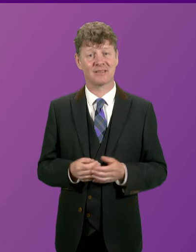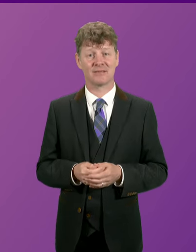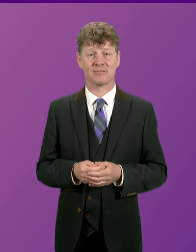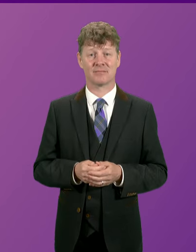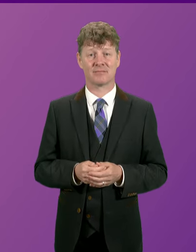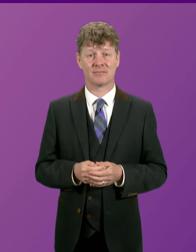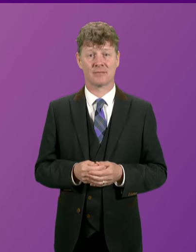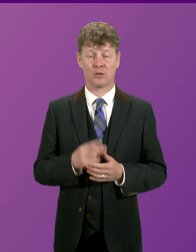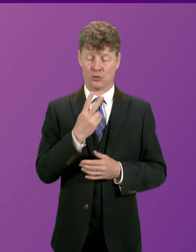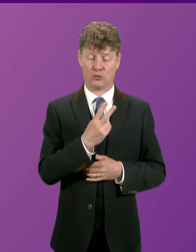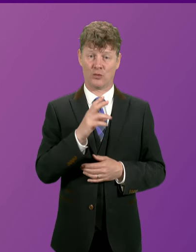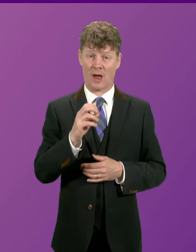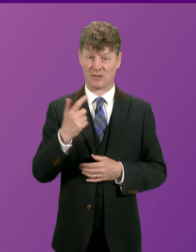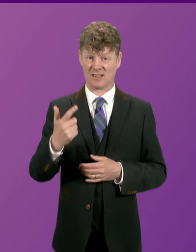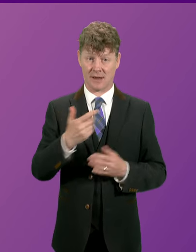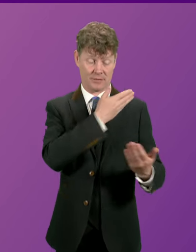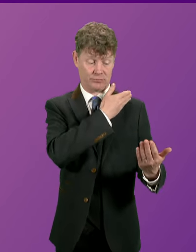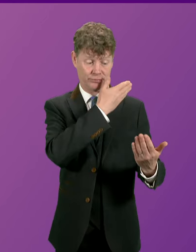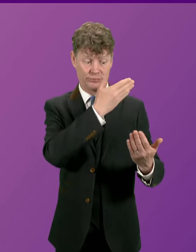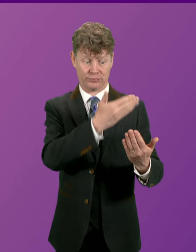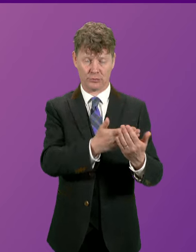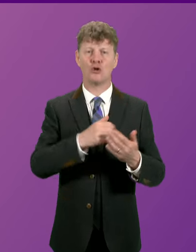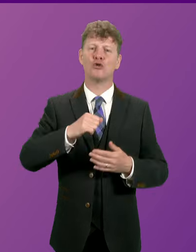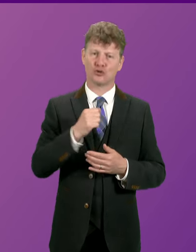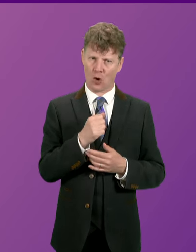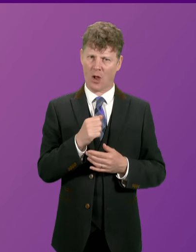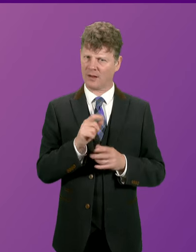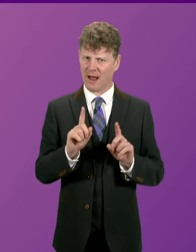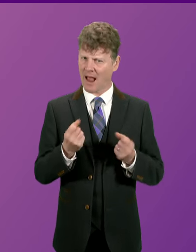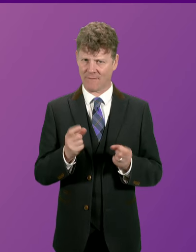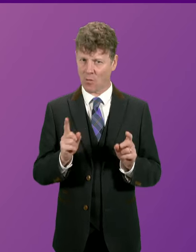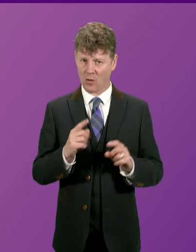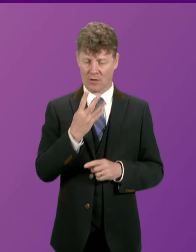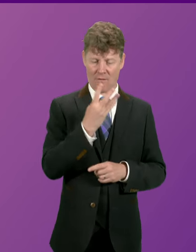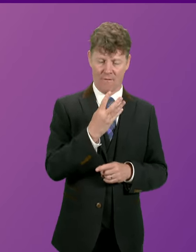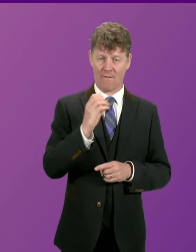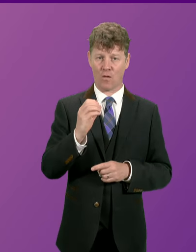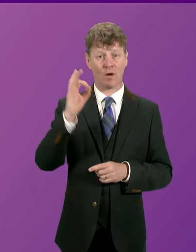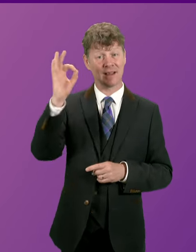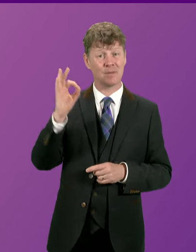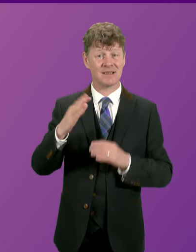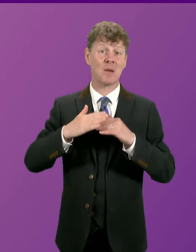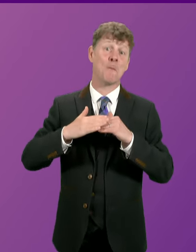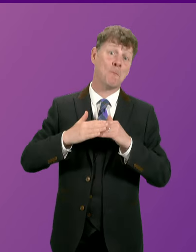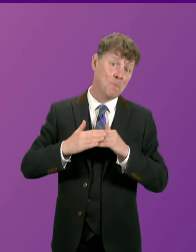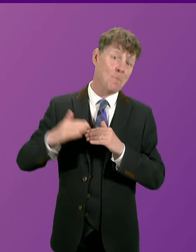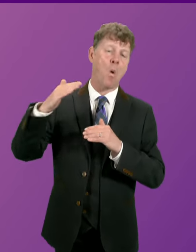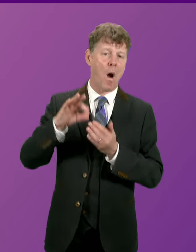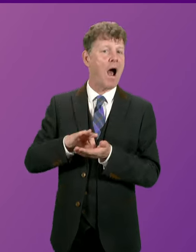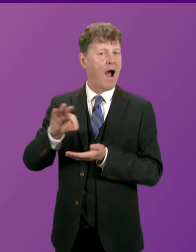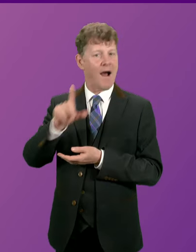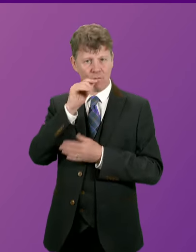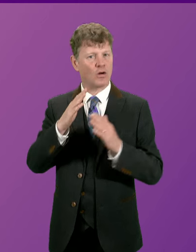Since 2007, Scotland has seen 40% more affordable homes delivered